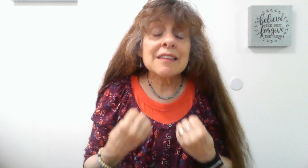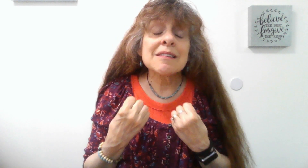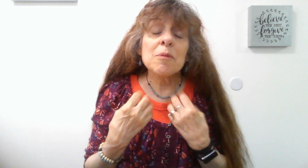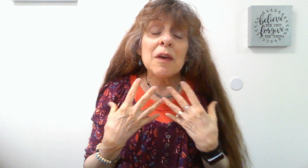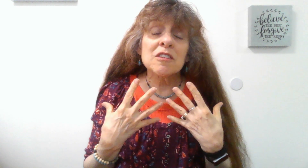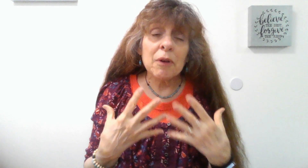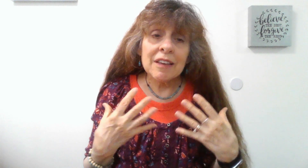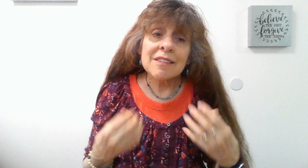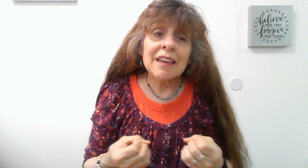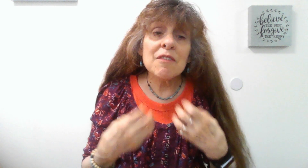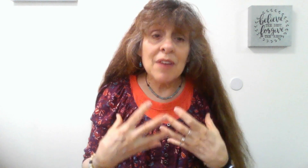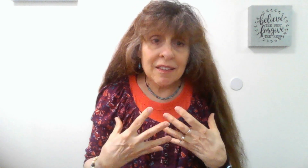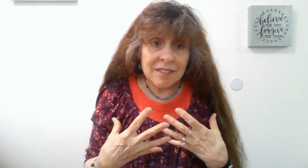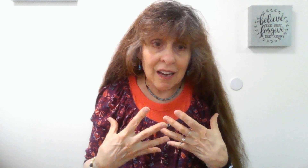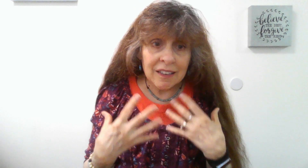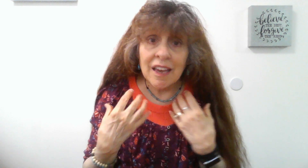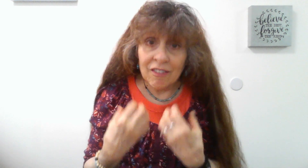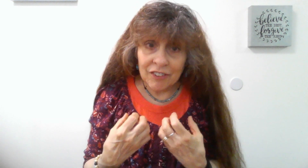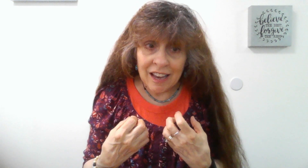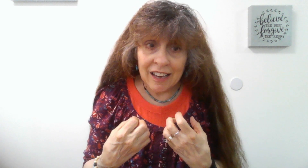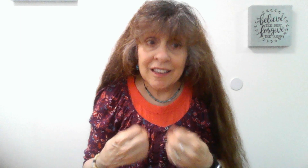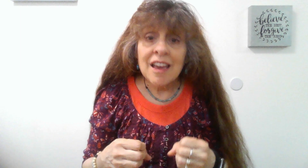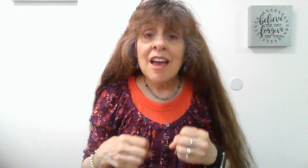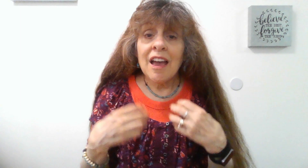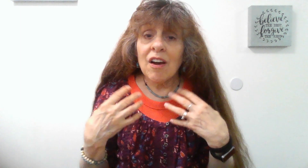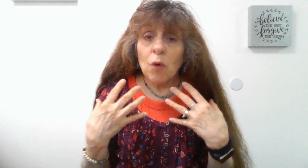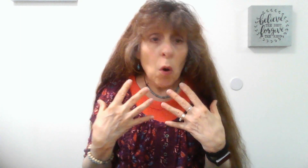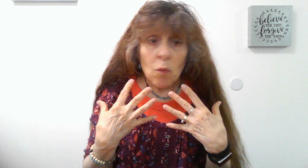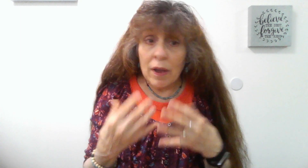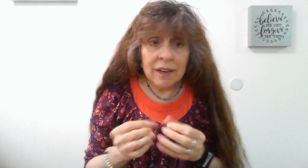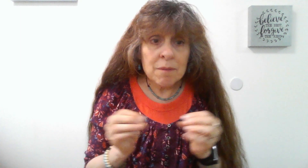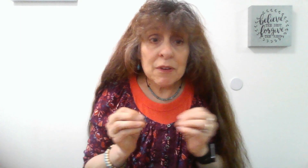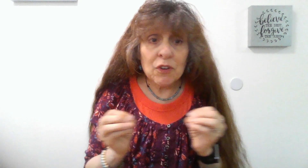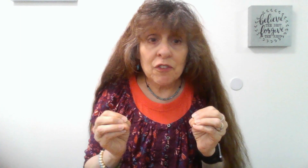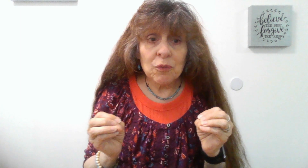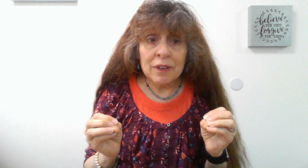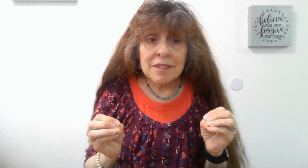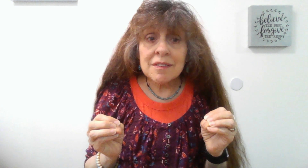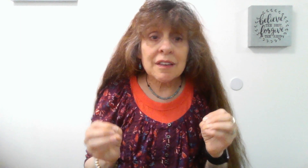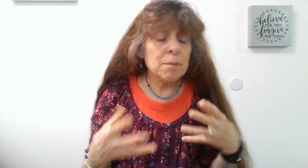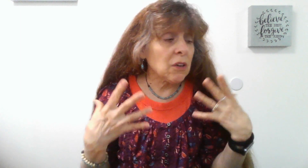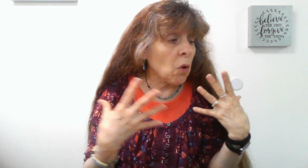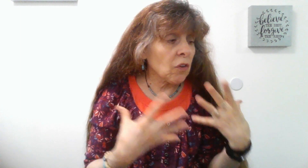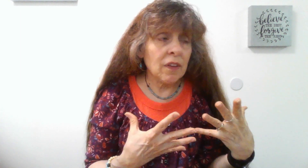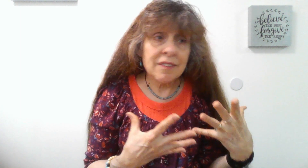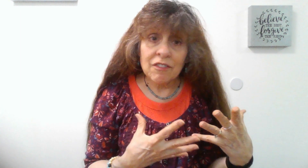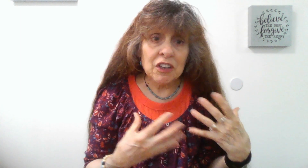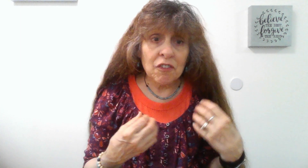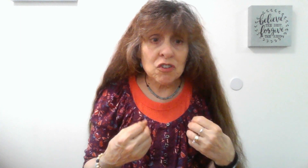anxiety every day, and it can be for different reasons. It can be over the safety of your